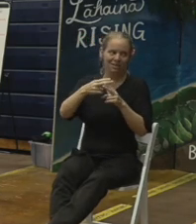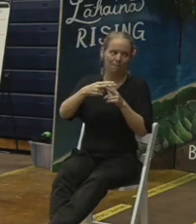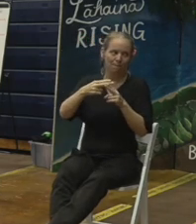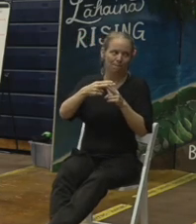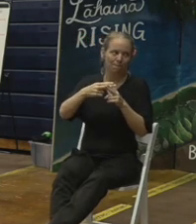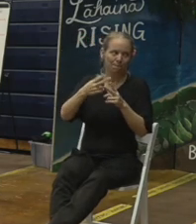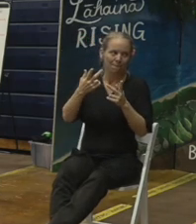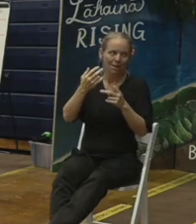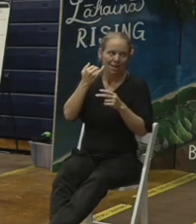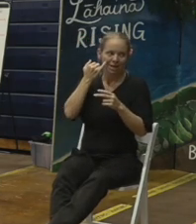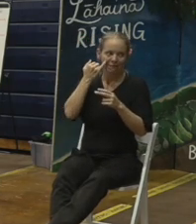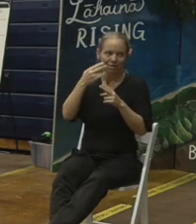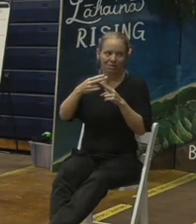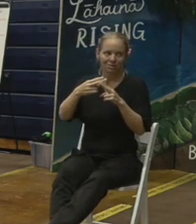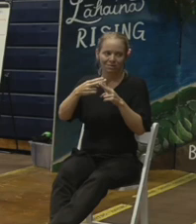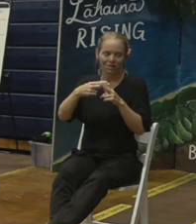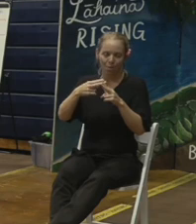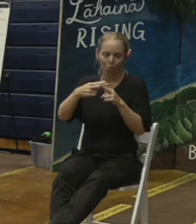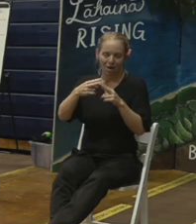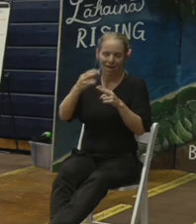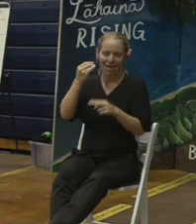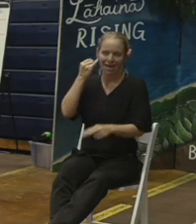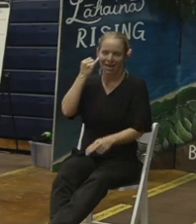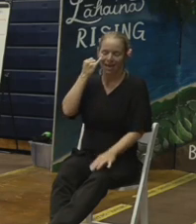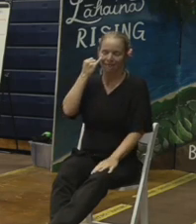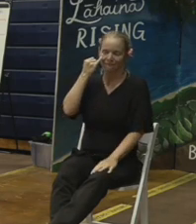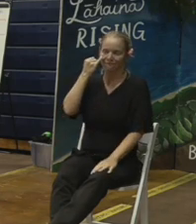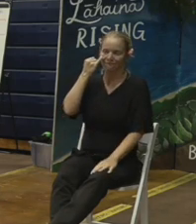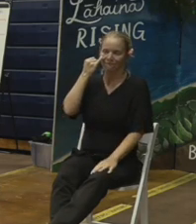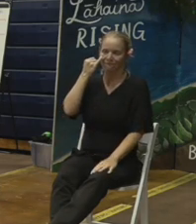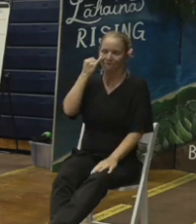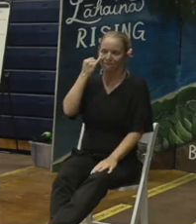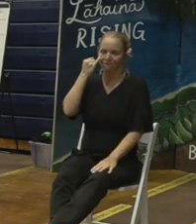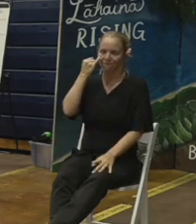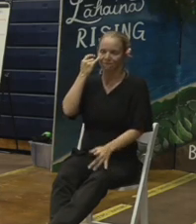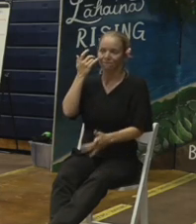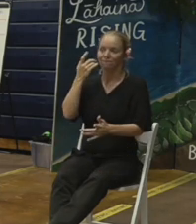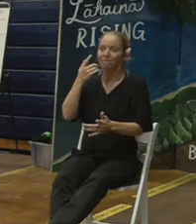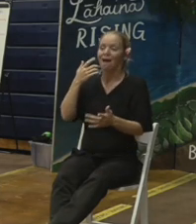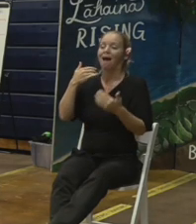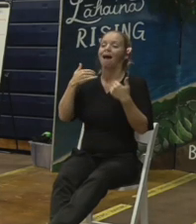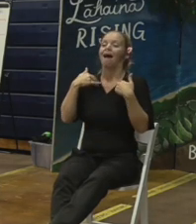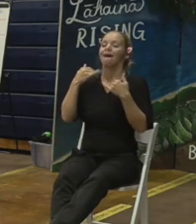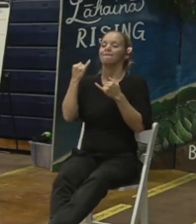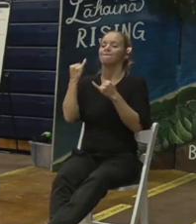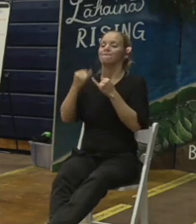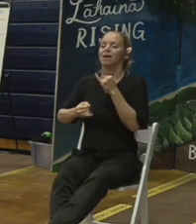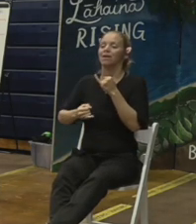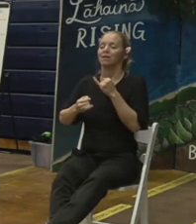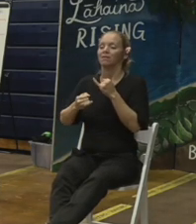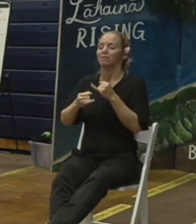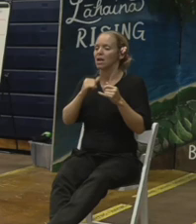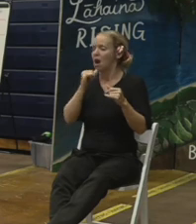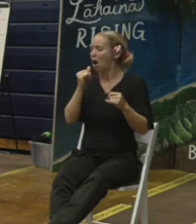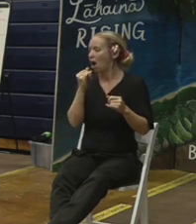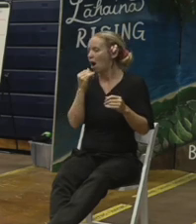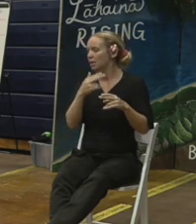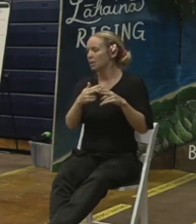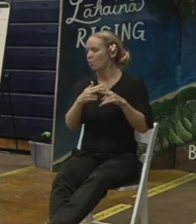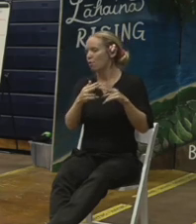if it's temporary it's as long as it takes to get to a final containment site wherever that may be